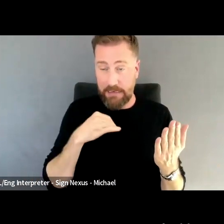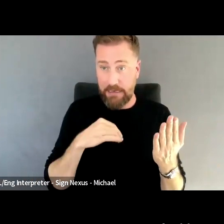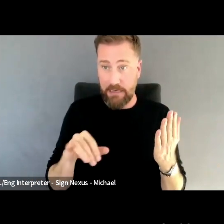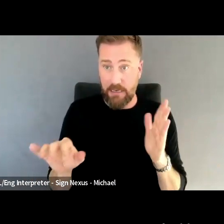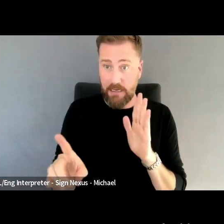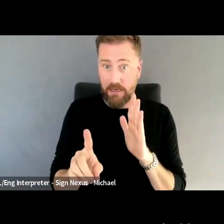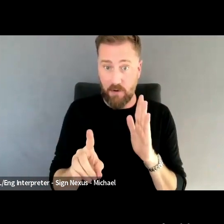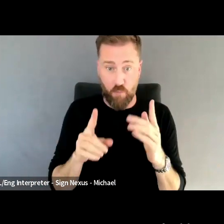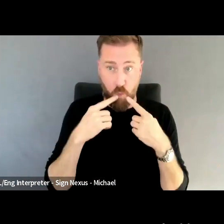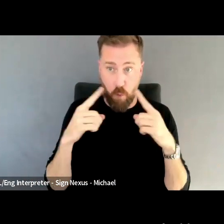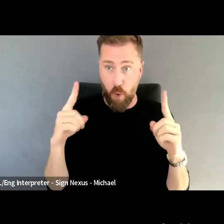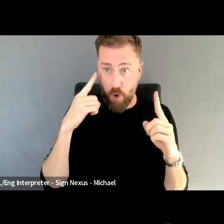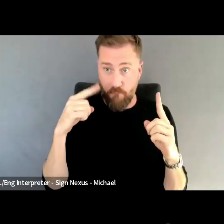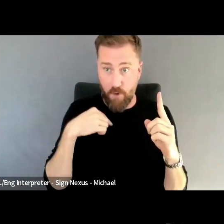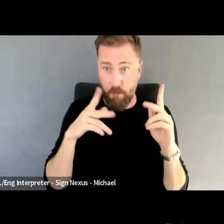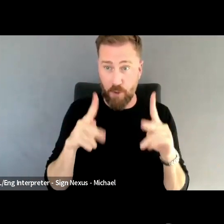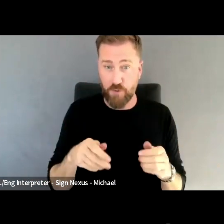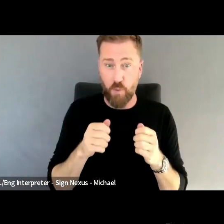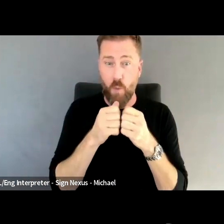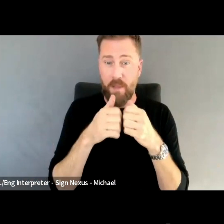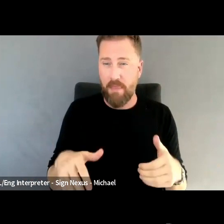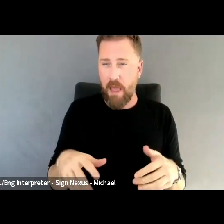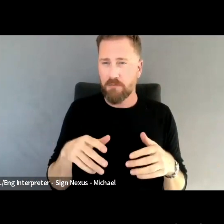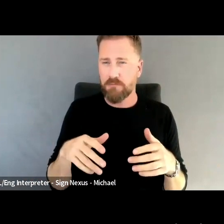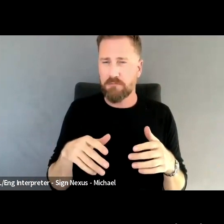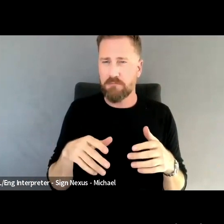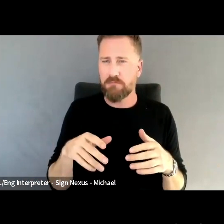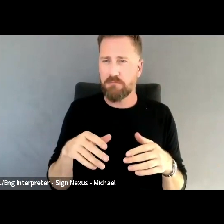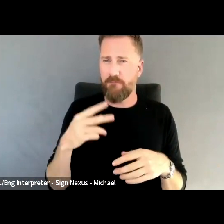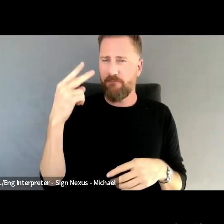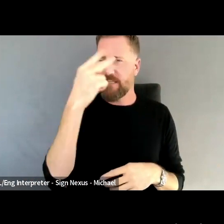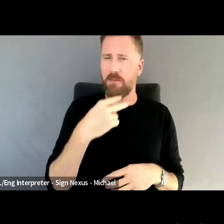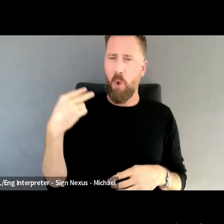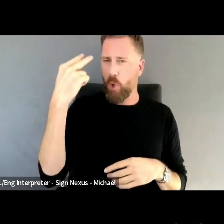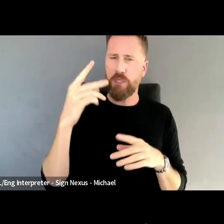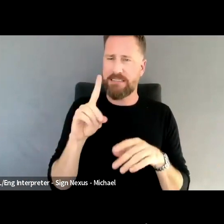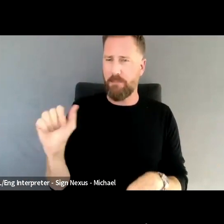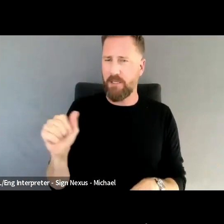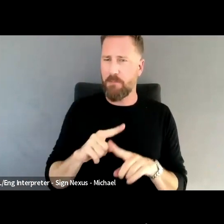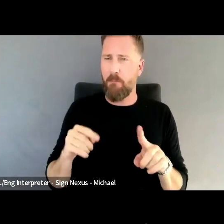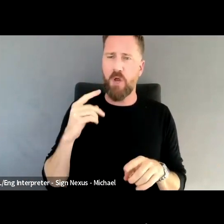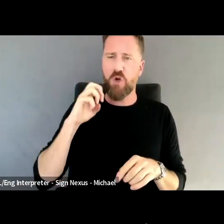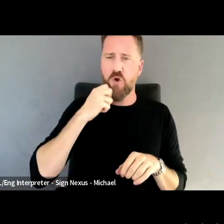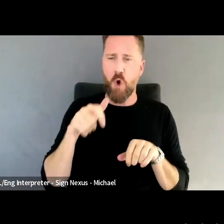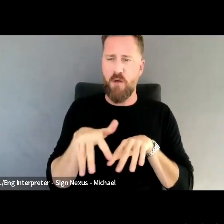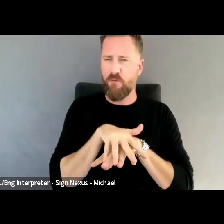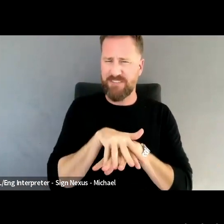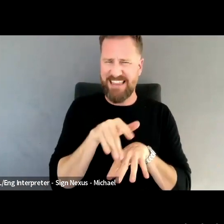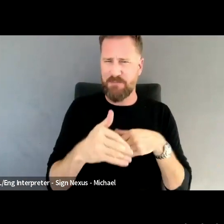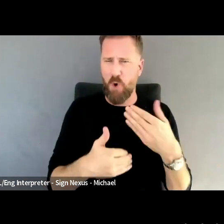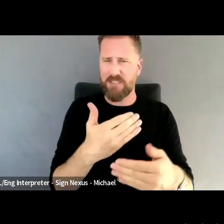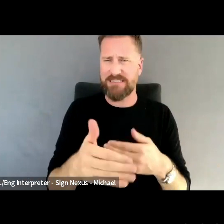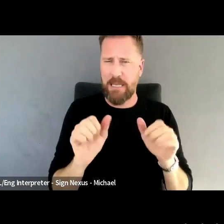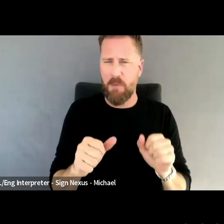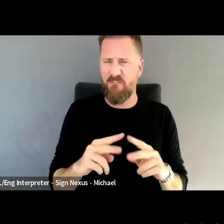him, non-visible disabilities, but neurodivergent individual going through quite a complex, you know, processes can be very complex, particularly